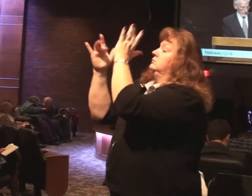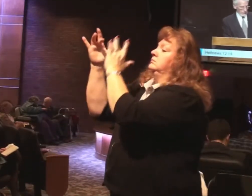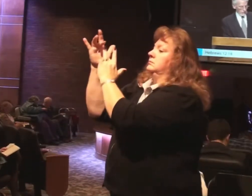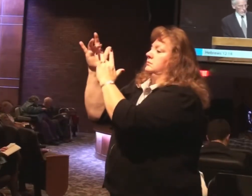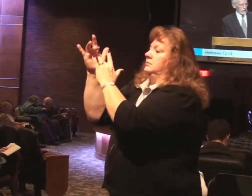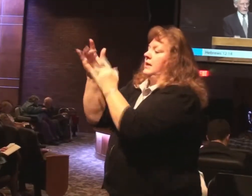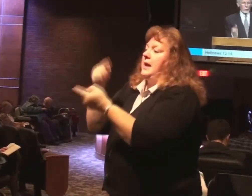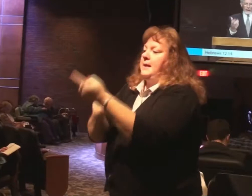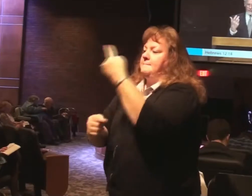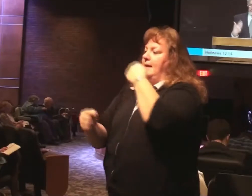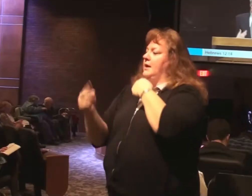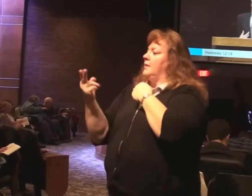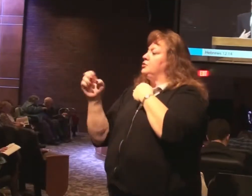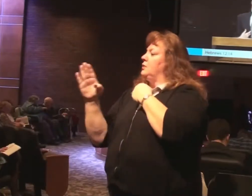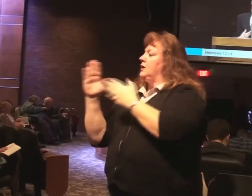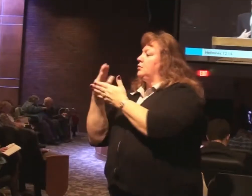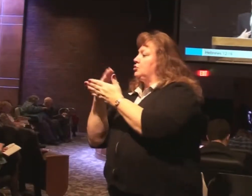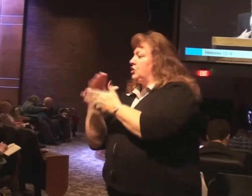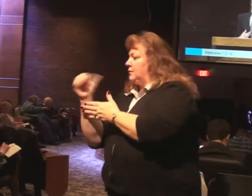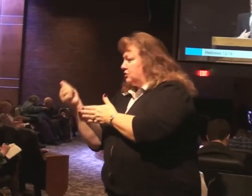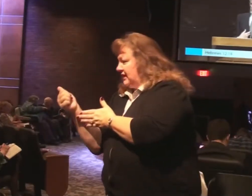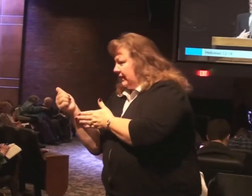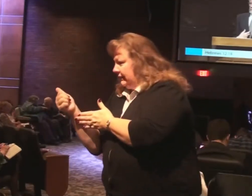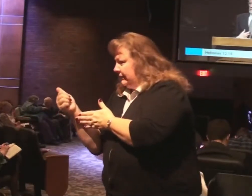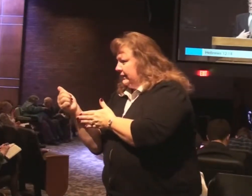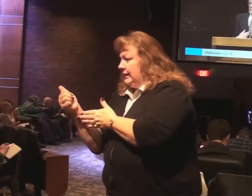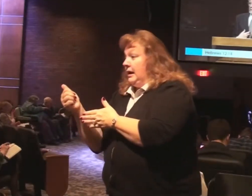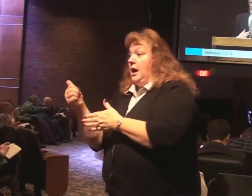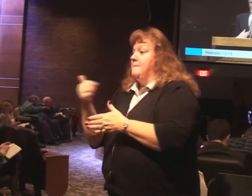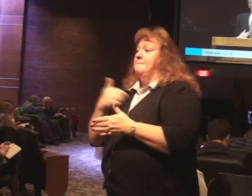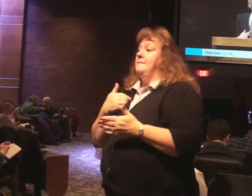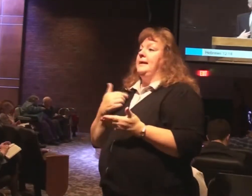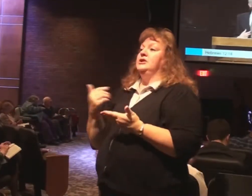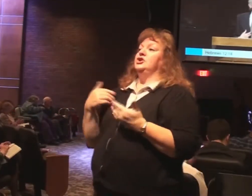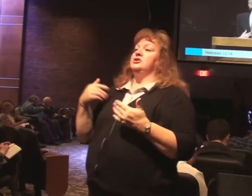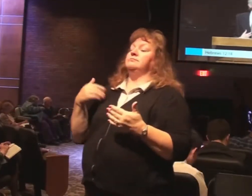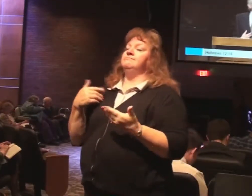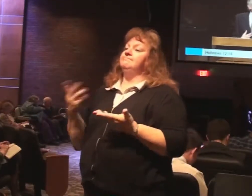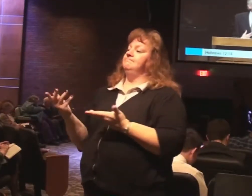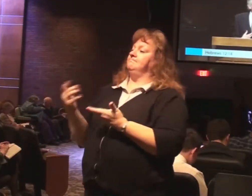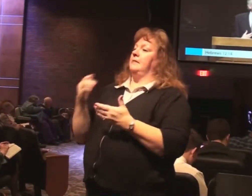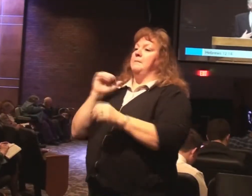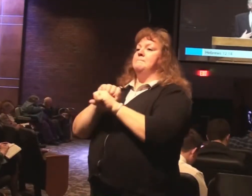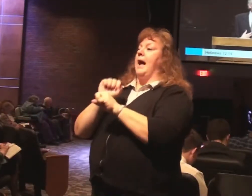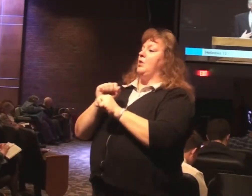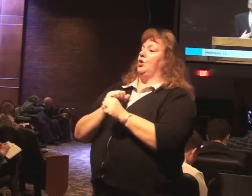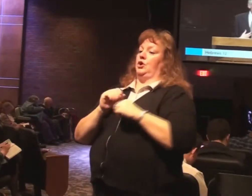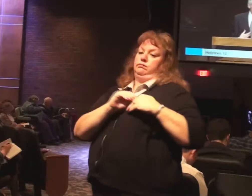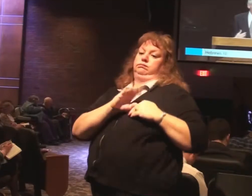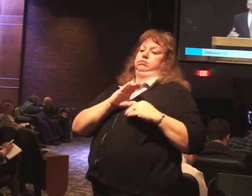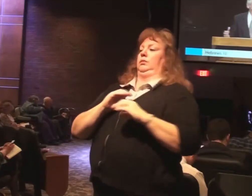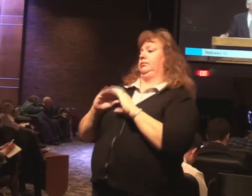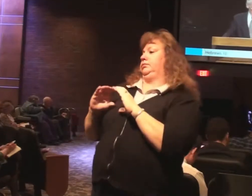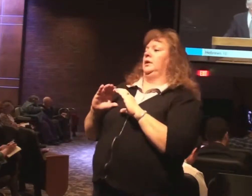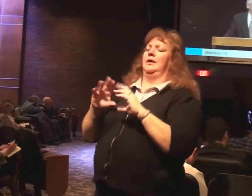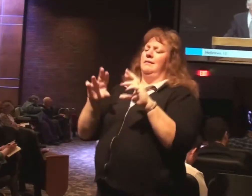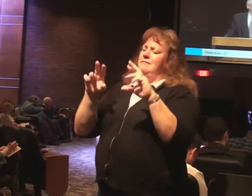We don't acquire these things by our effort. We acquire them. Through faith in Christ.